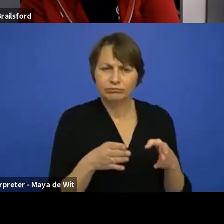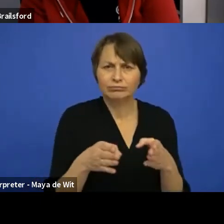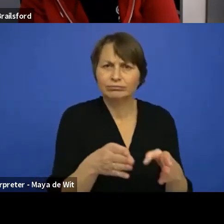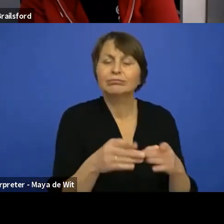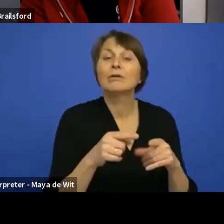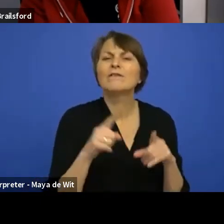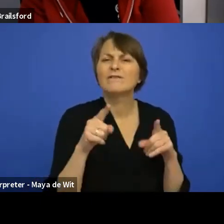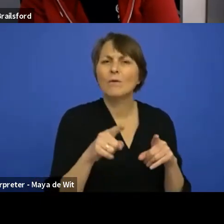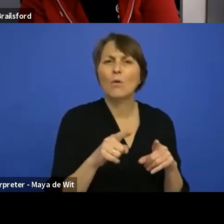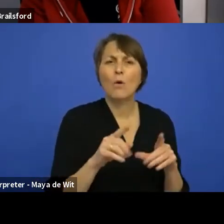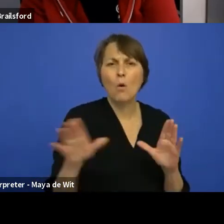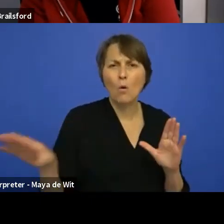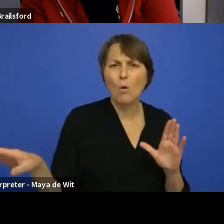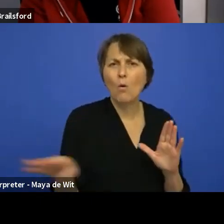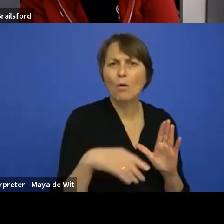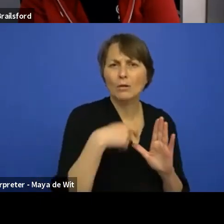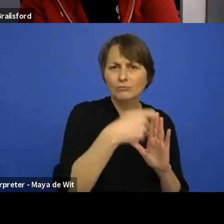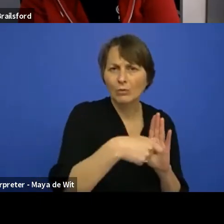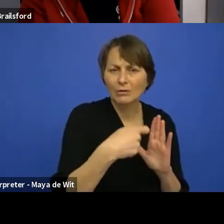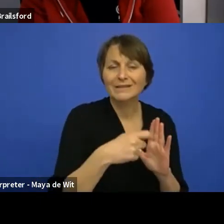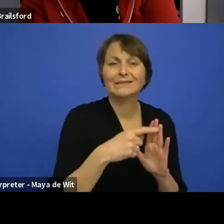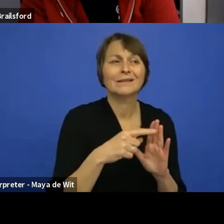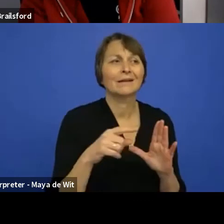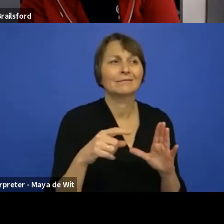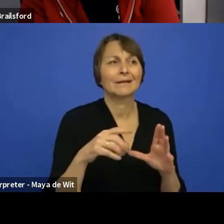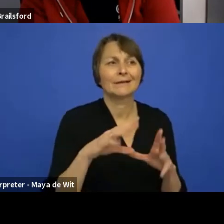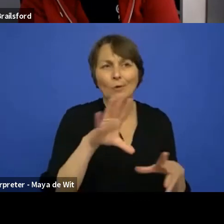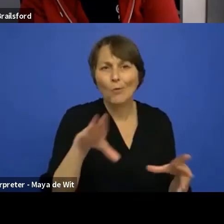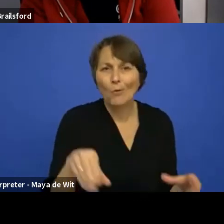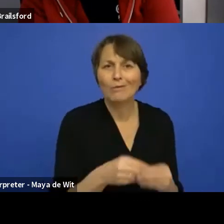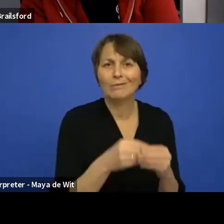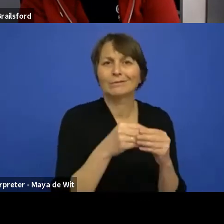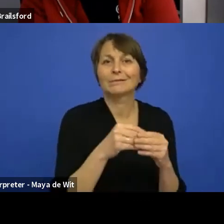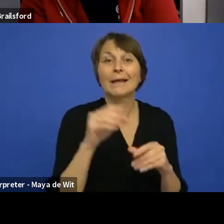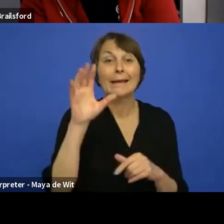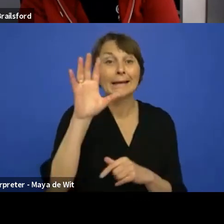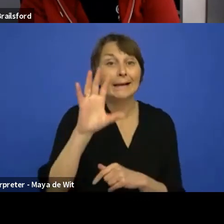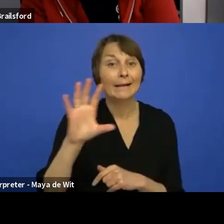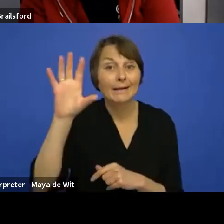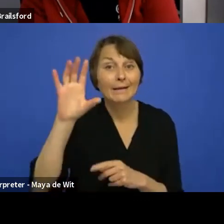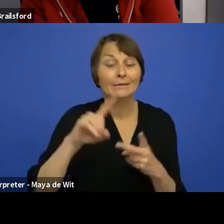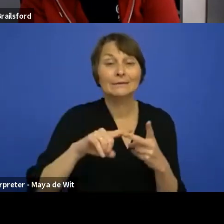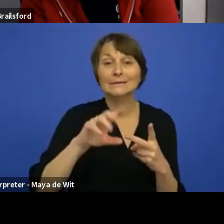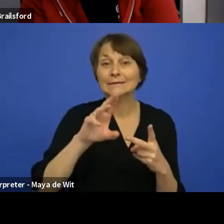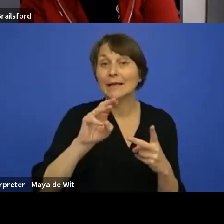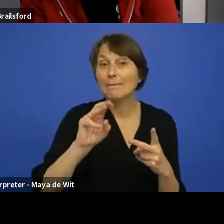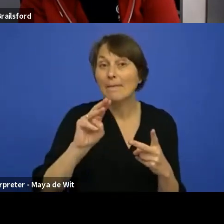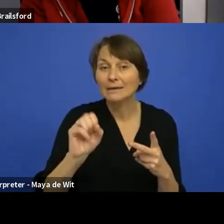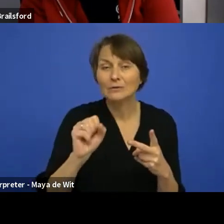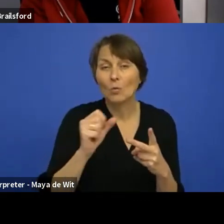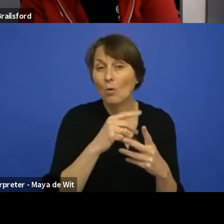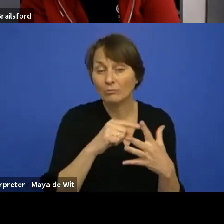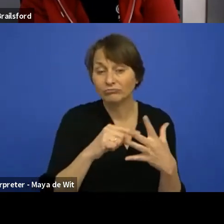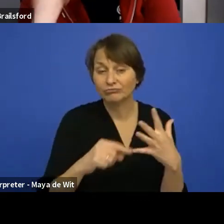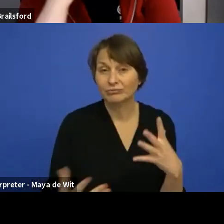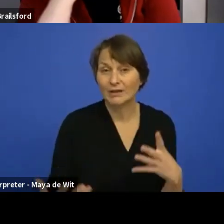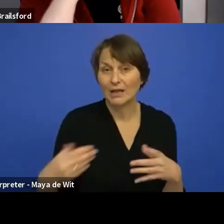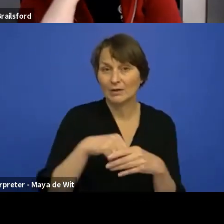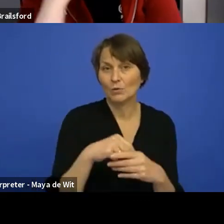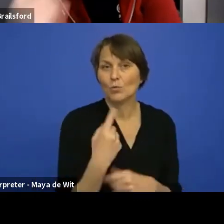covers cloud and CMS and all of that. And I think we will continue with that, but we will see a UI, uh, stuff in there. I think there's